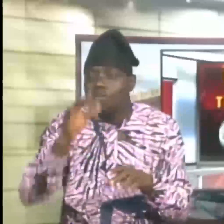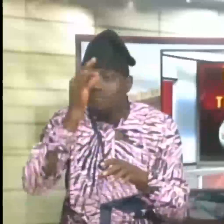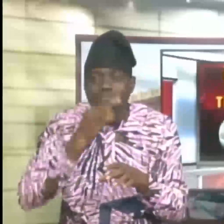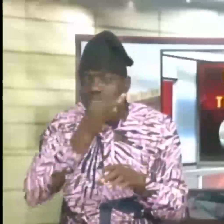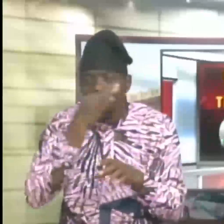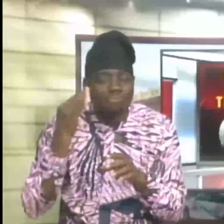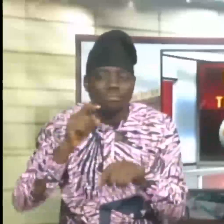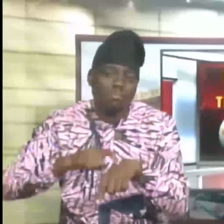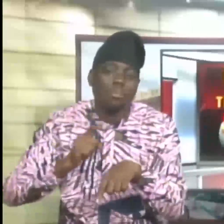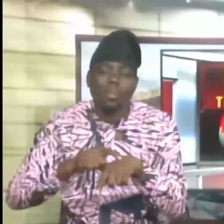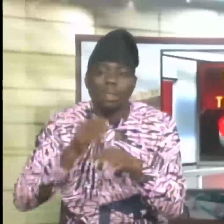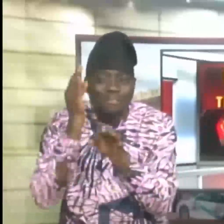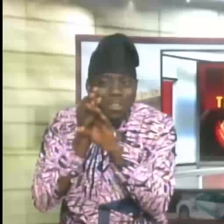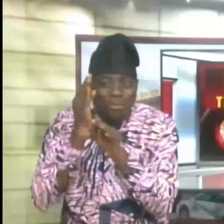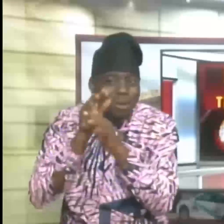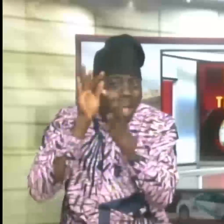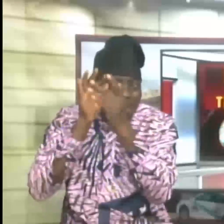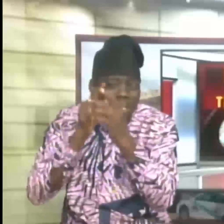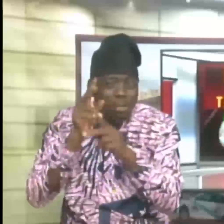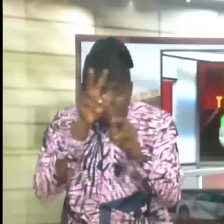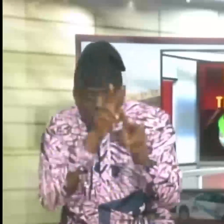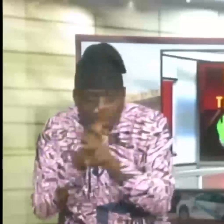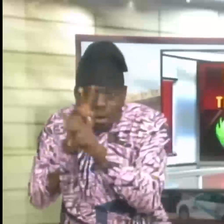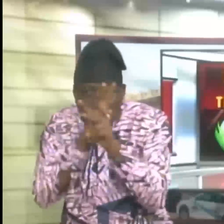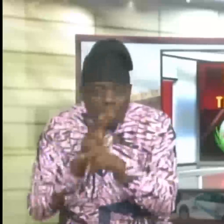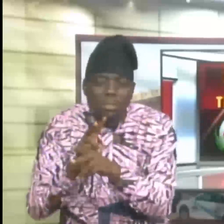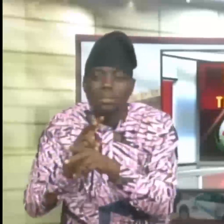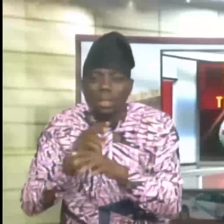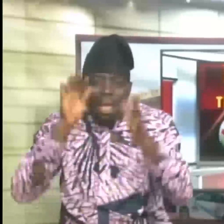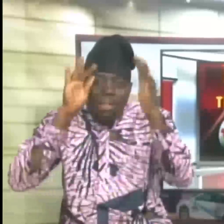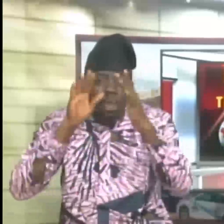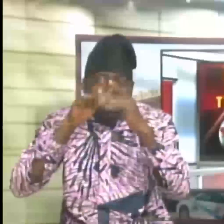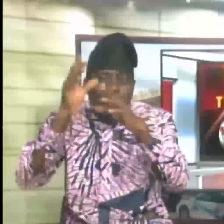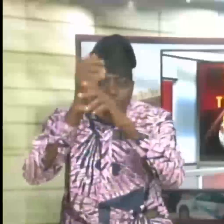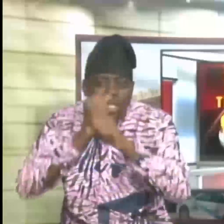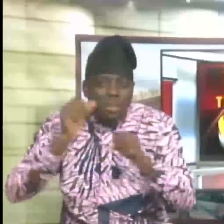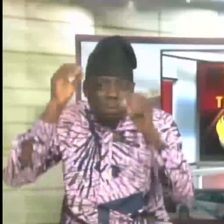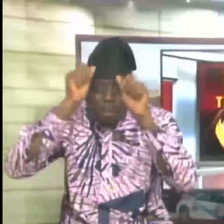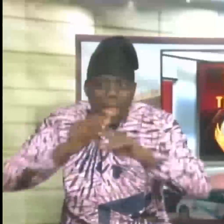when faithful are expected to keep Viji in expectation to receive more blessings from Allah.